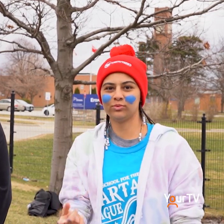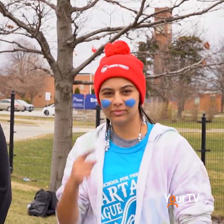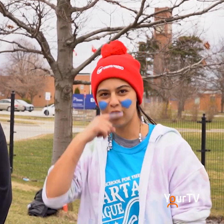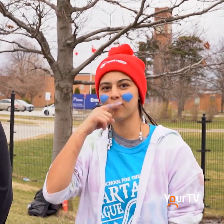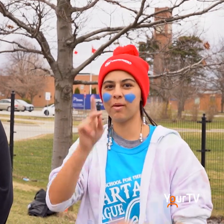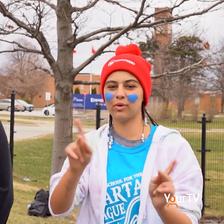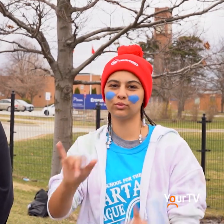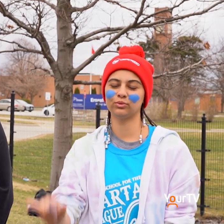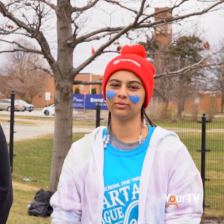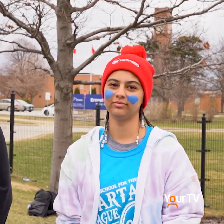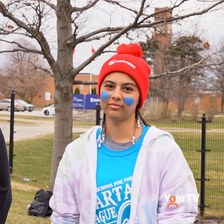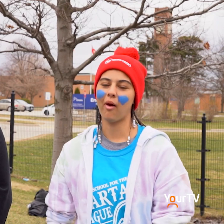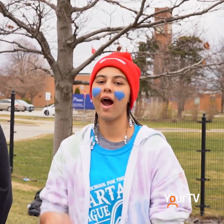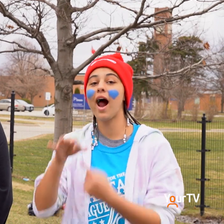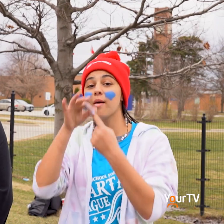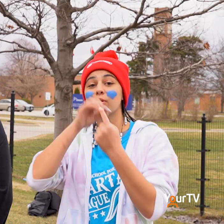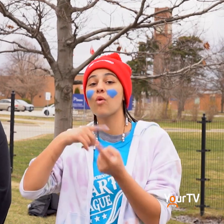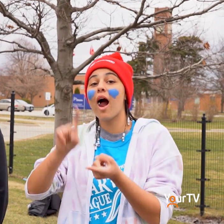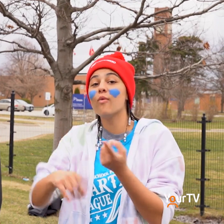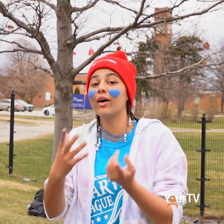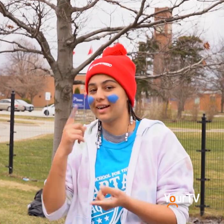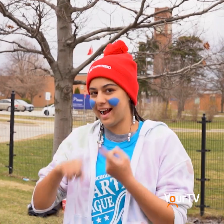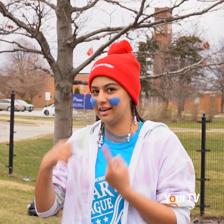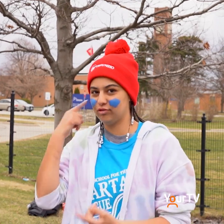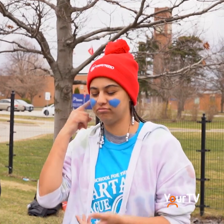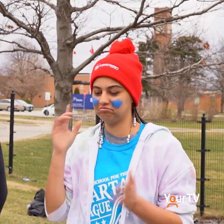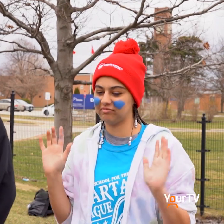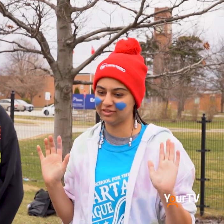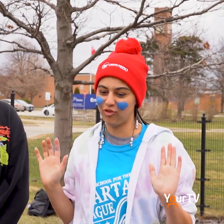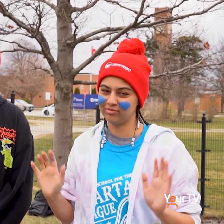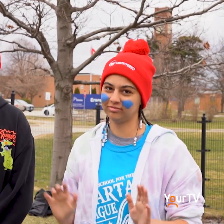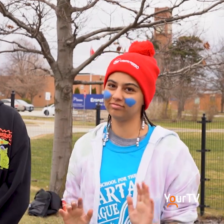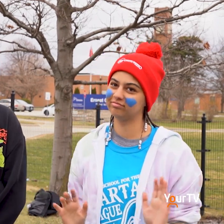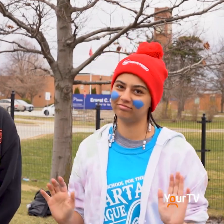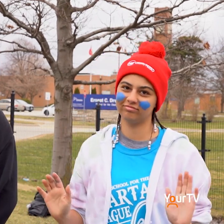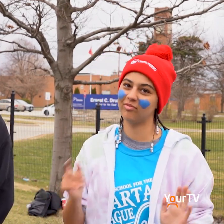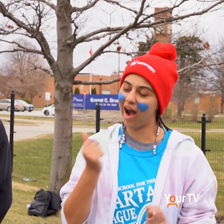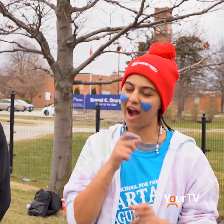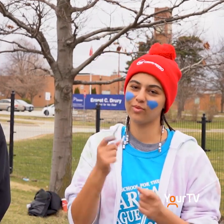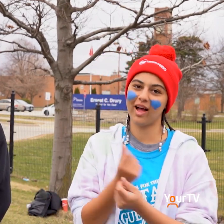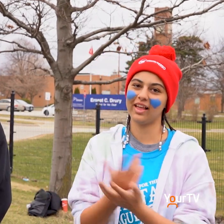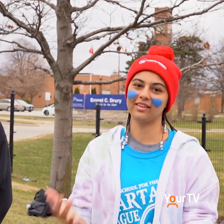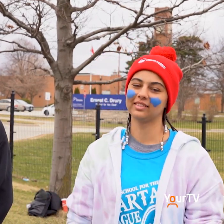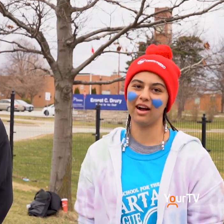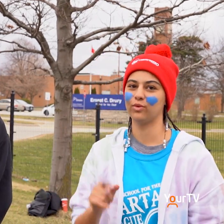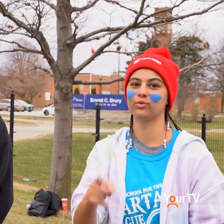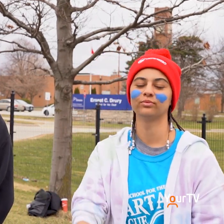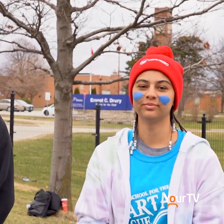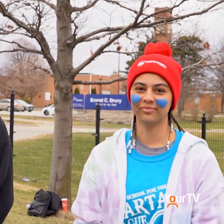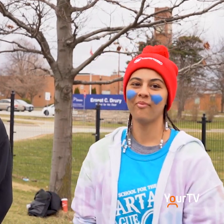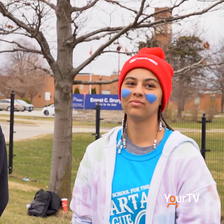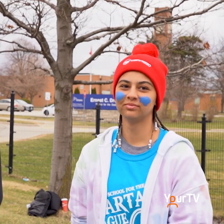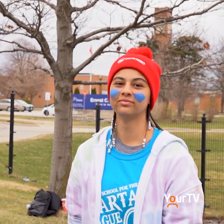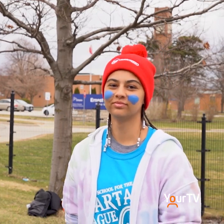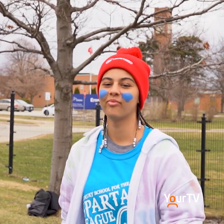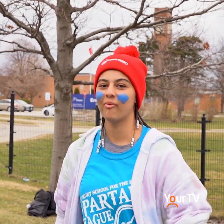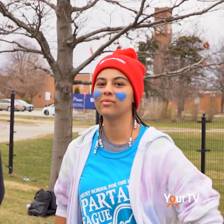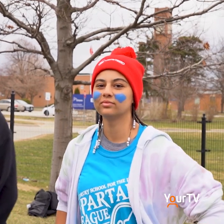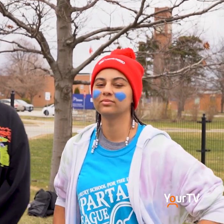Like, deaf can do anything that hearing people can do. The only thing that's different about me is that I just can't hear, but I can do anything that you can